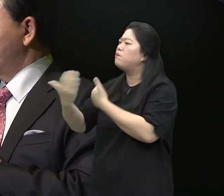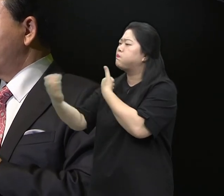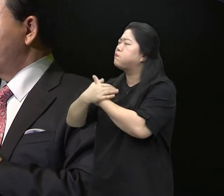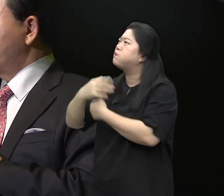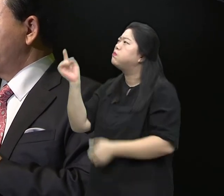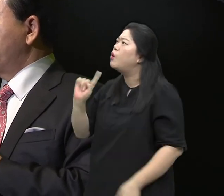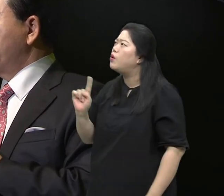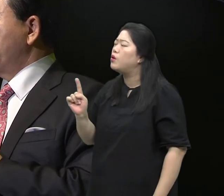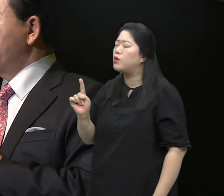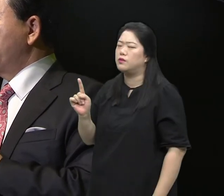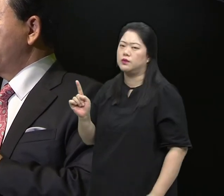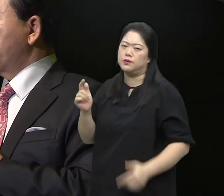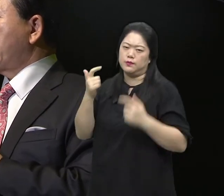heavenly mandate given to me?